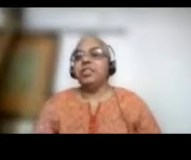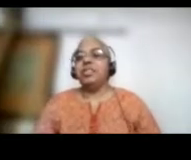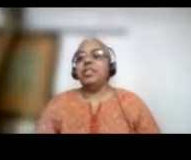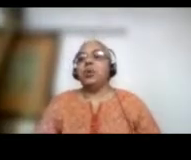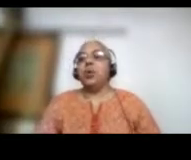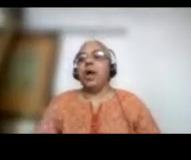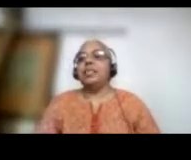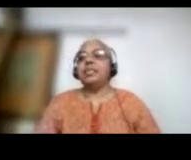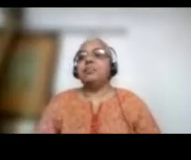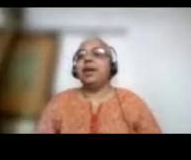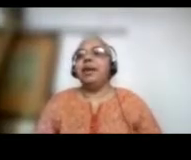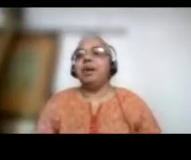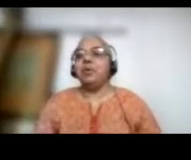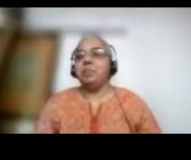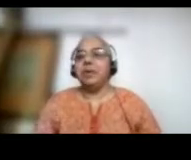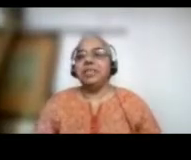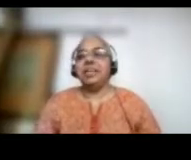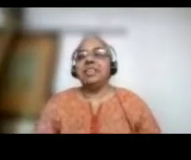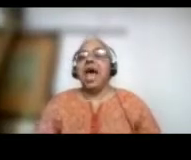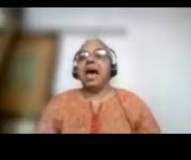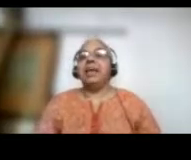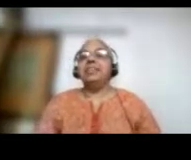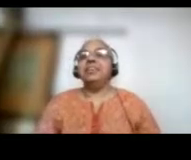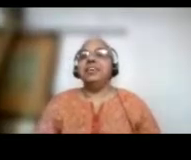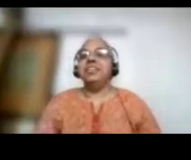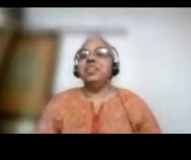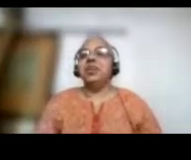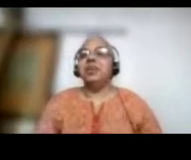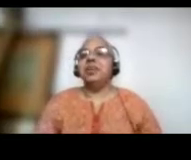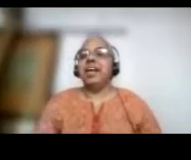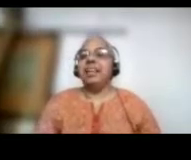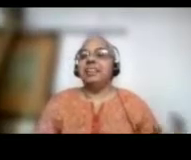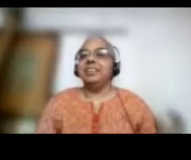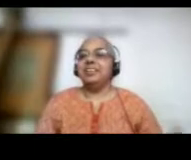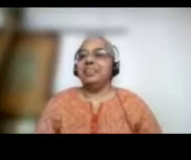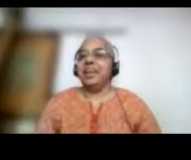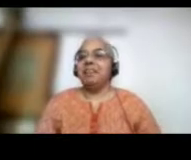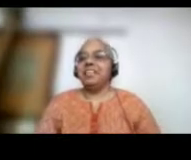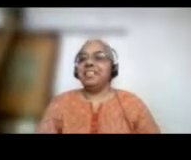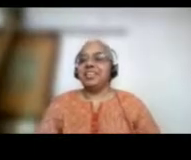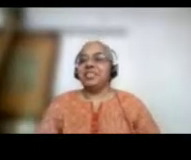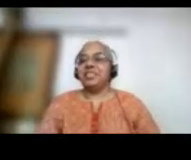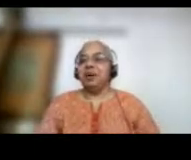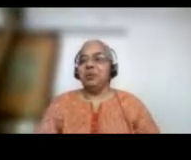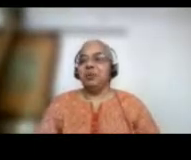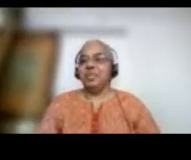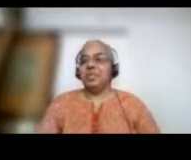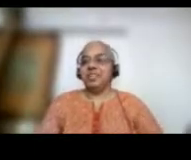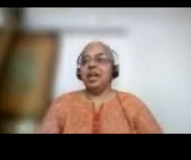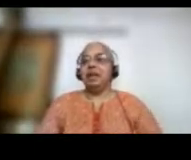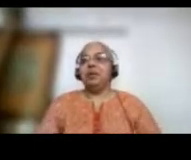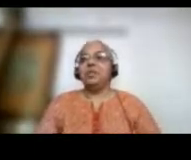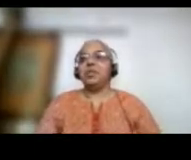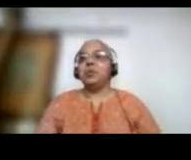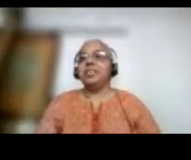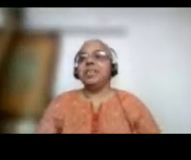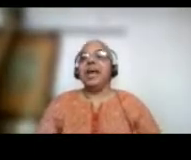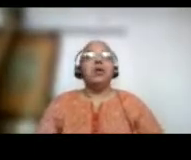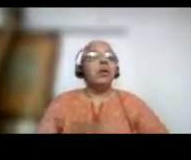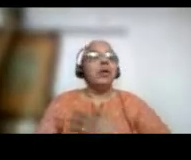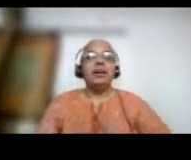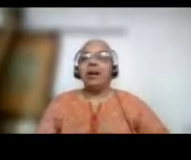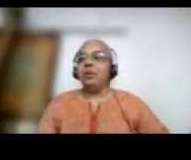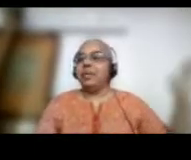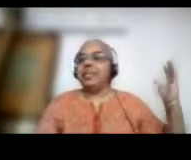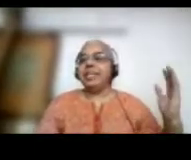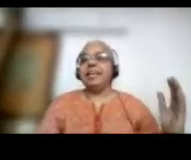opportunity to go and spread our message. And here are the children at the railway station, Nahpur, which is close to us,